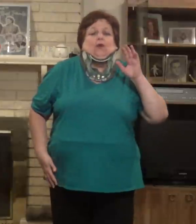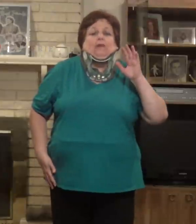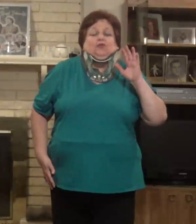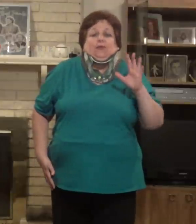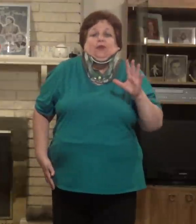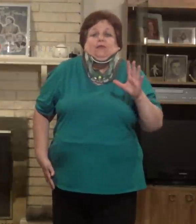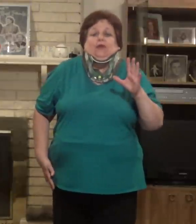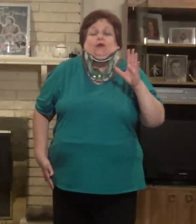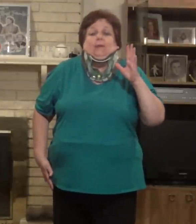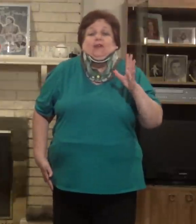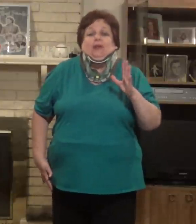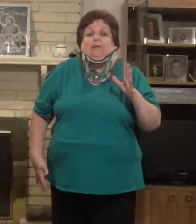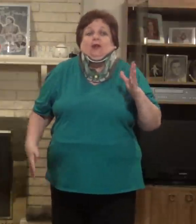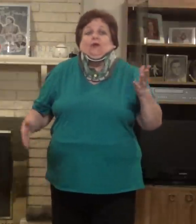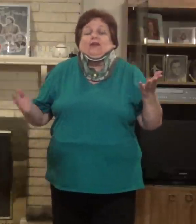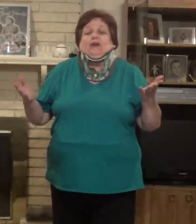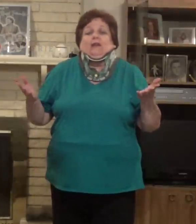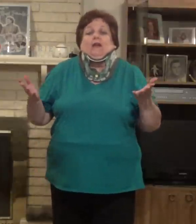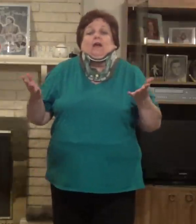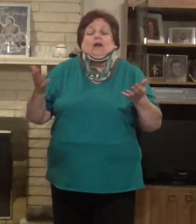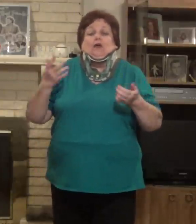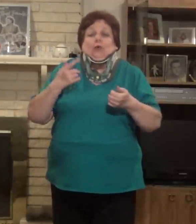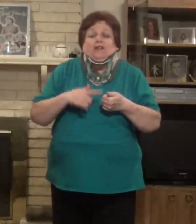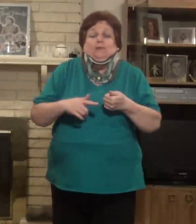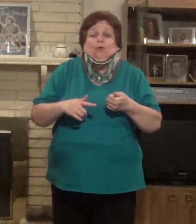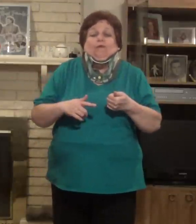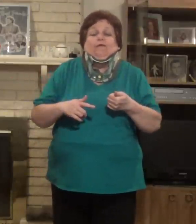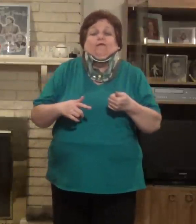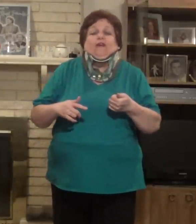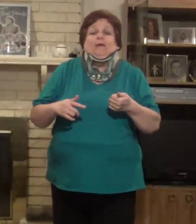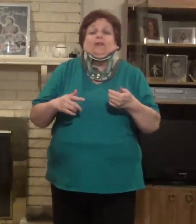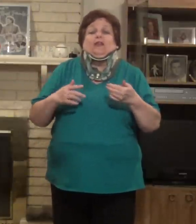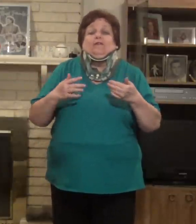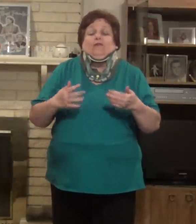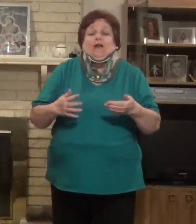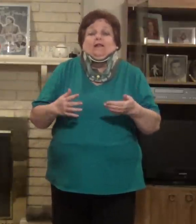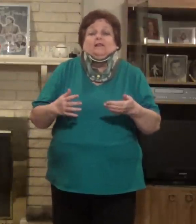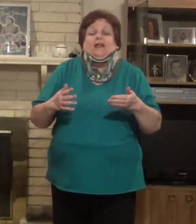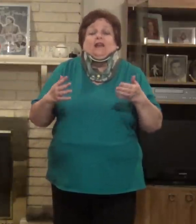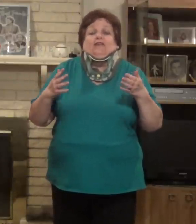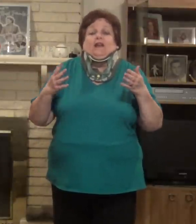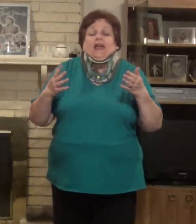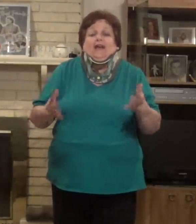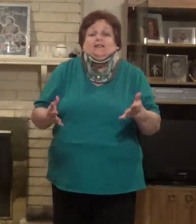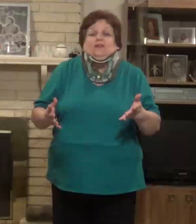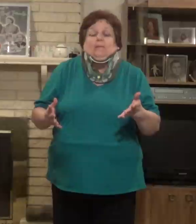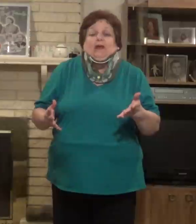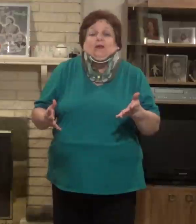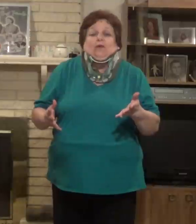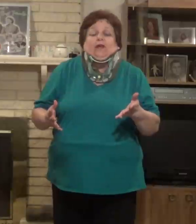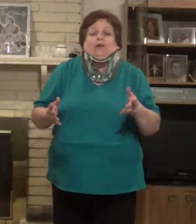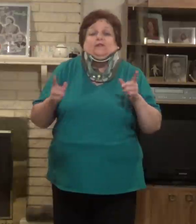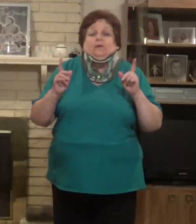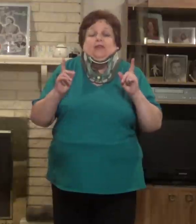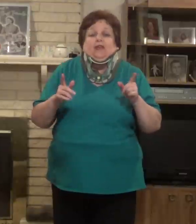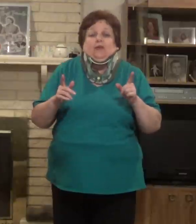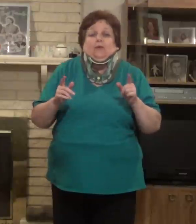I'm doing good there and I'm getting better and I've had great support from family, friends, and I've had excellent medical care. So thank you.